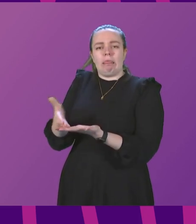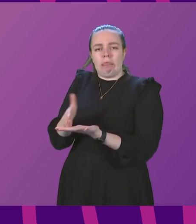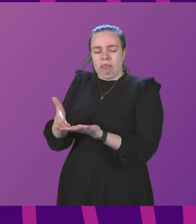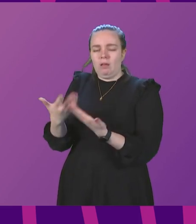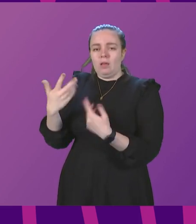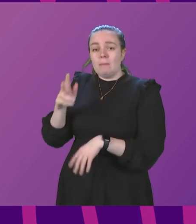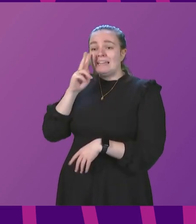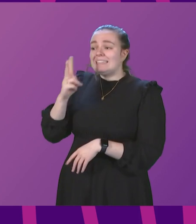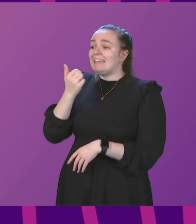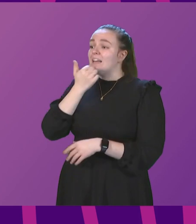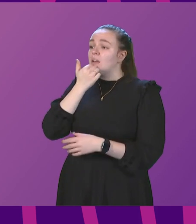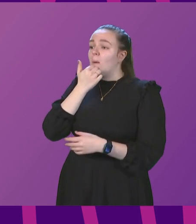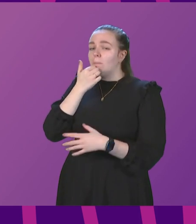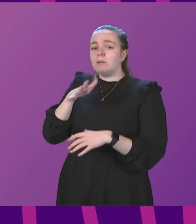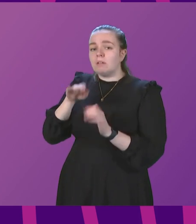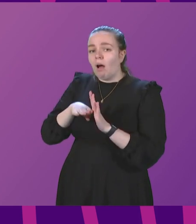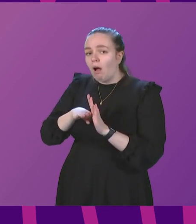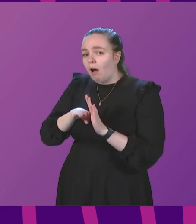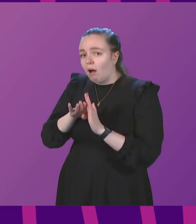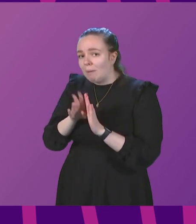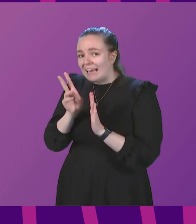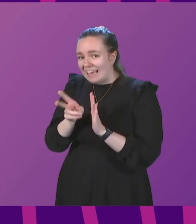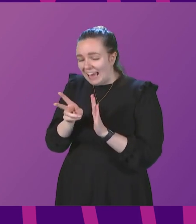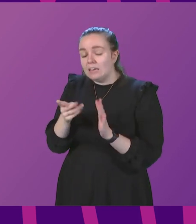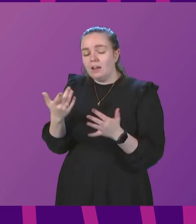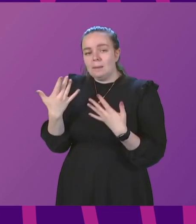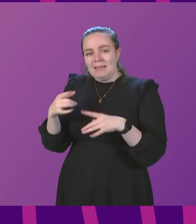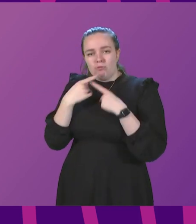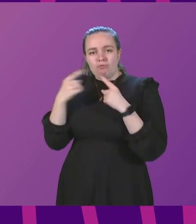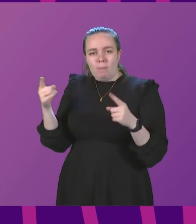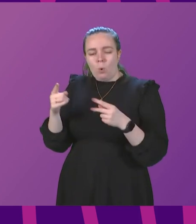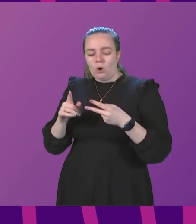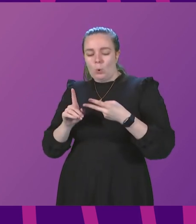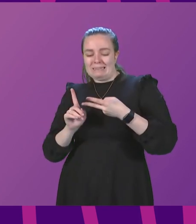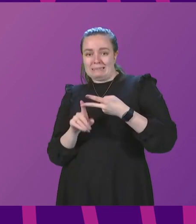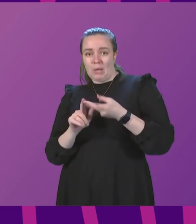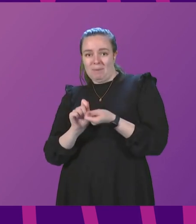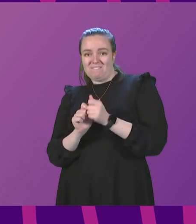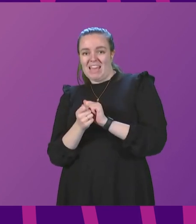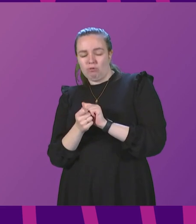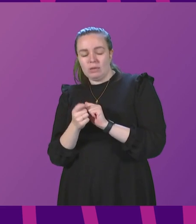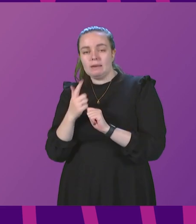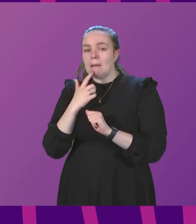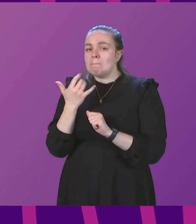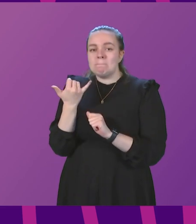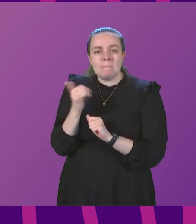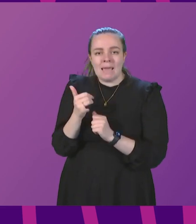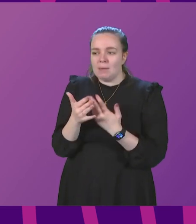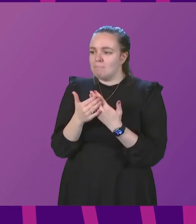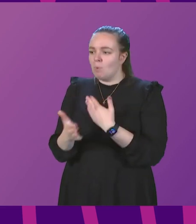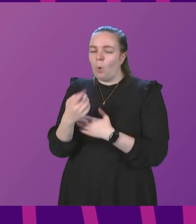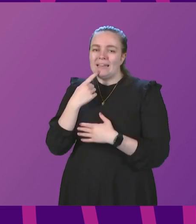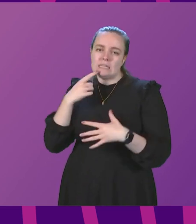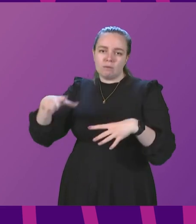cases in the past week begin to rise again. I reported on a sub-variant that may be more transmissible.